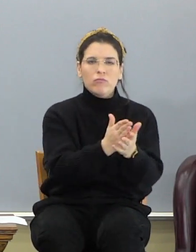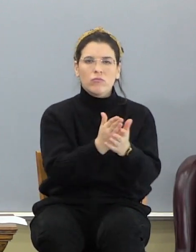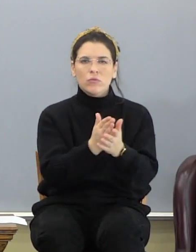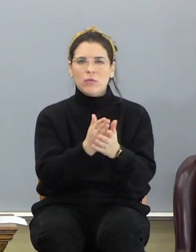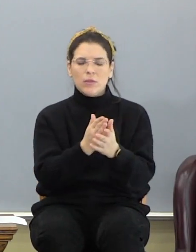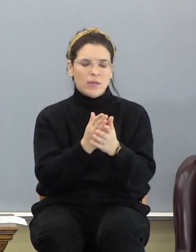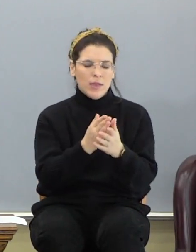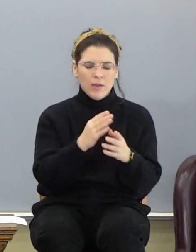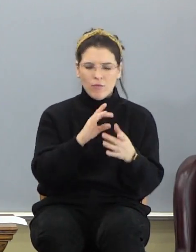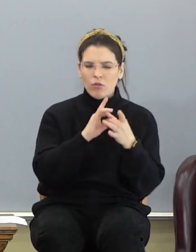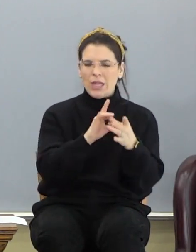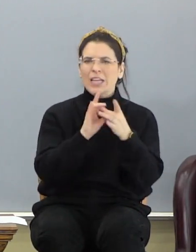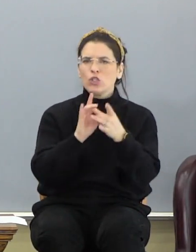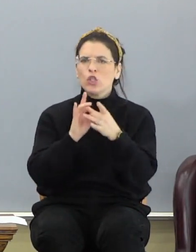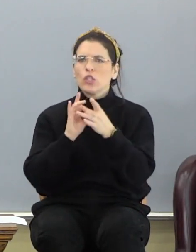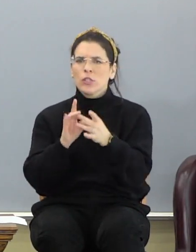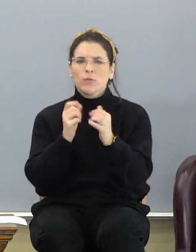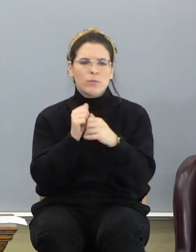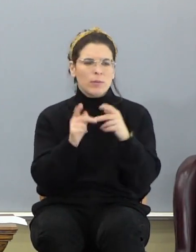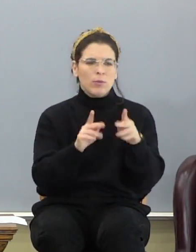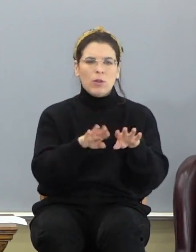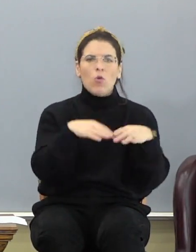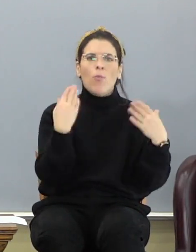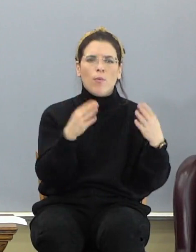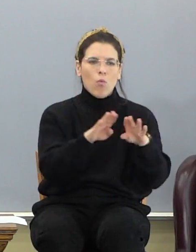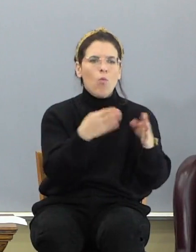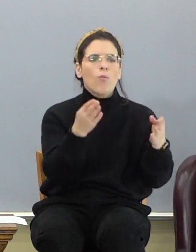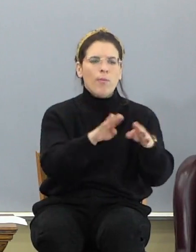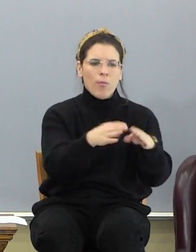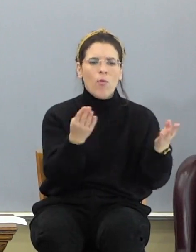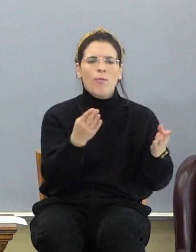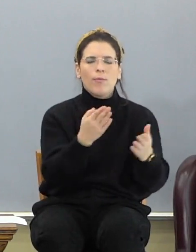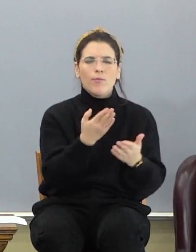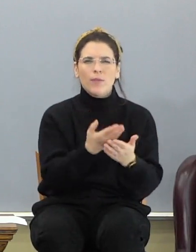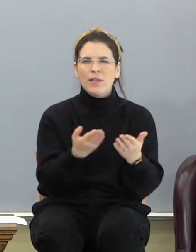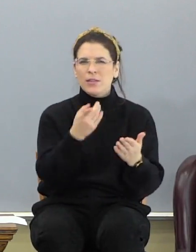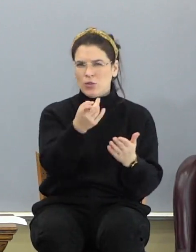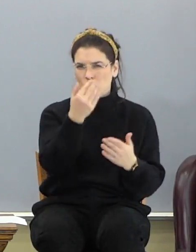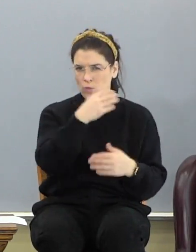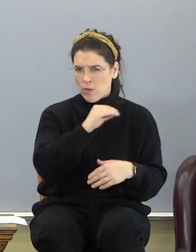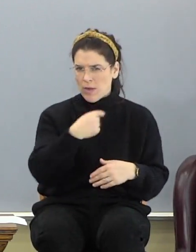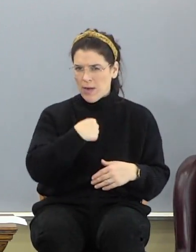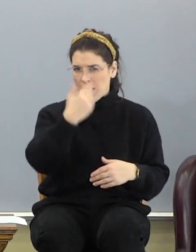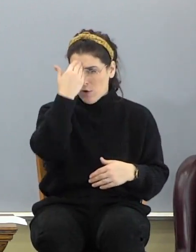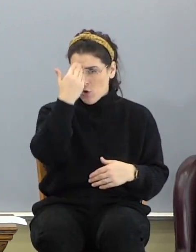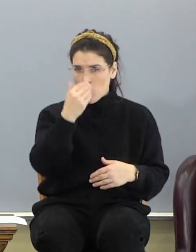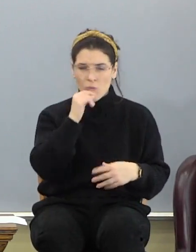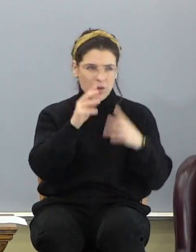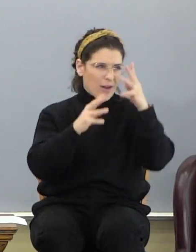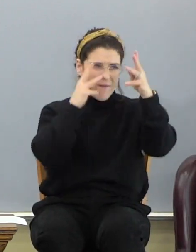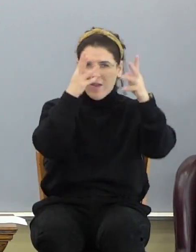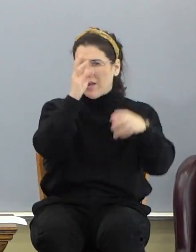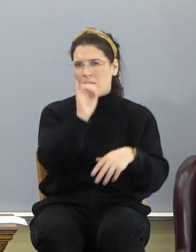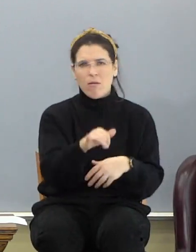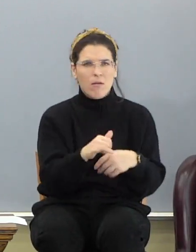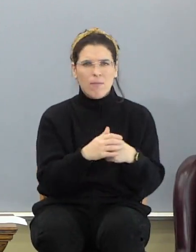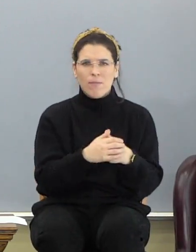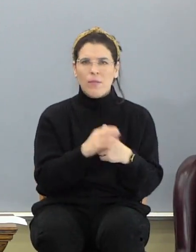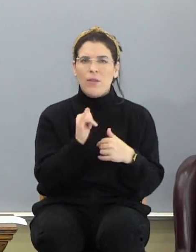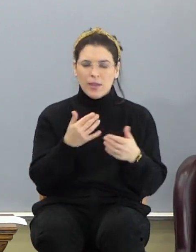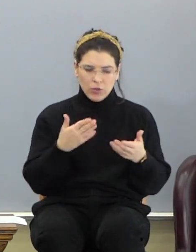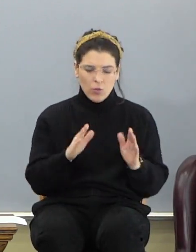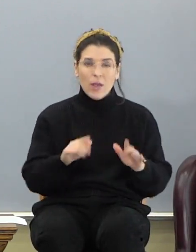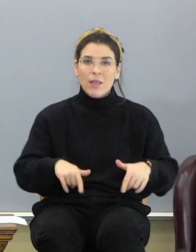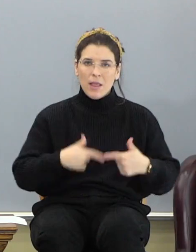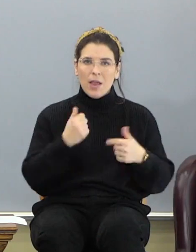relationships that come and open it up. The kind of things that you and I are familiar with, we didn't invent all that. That's the